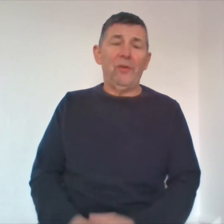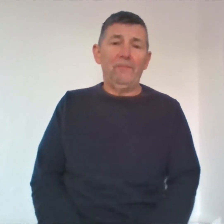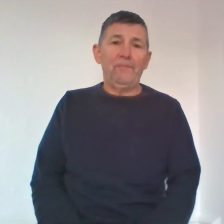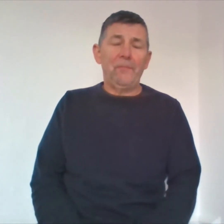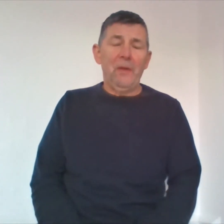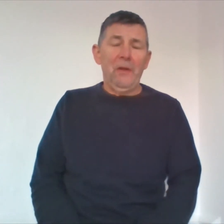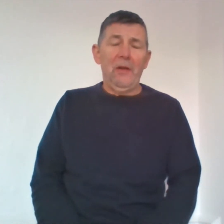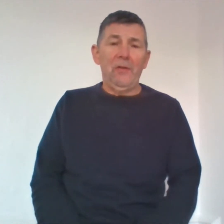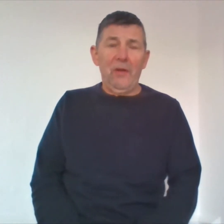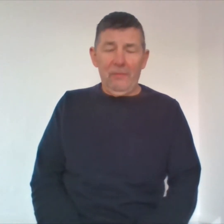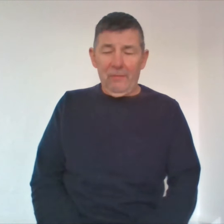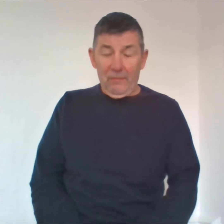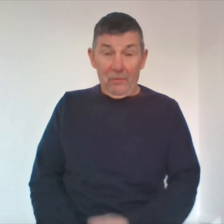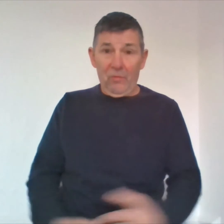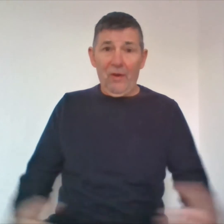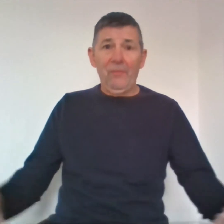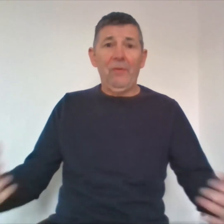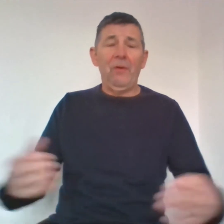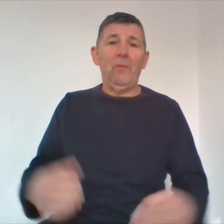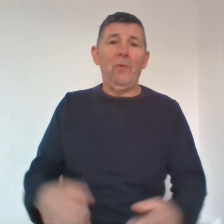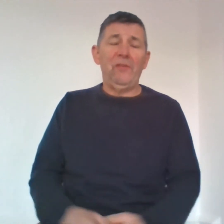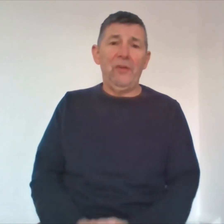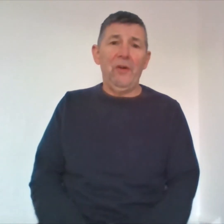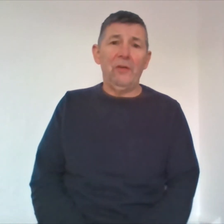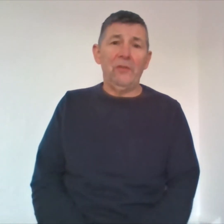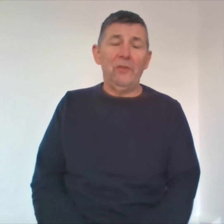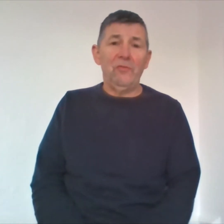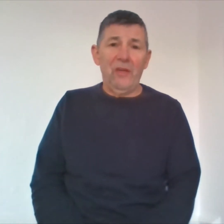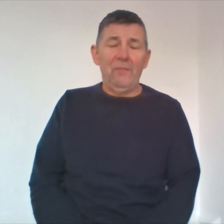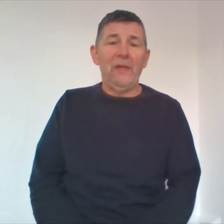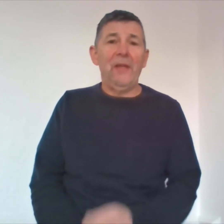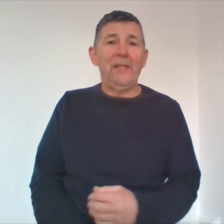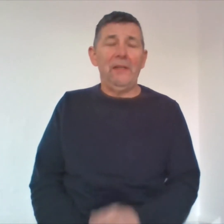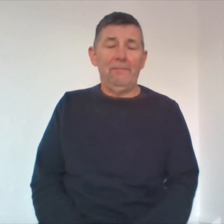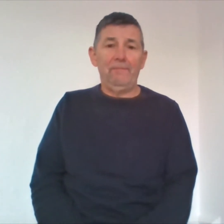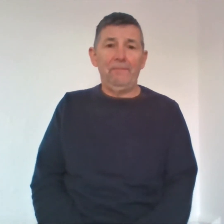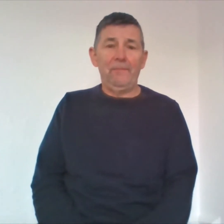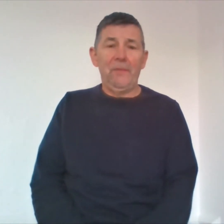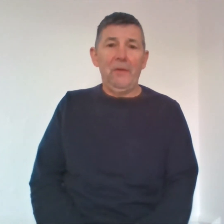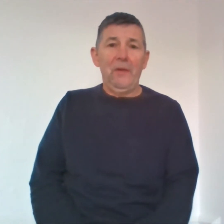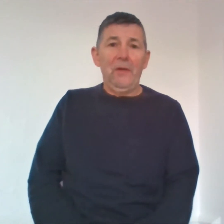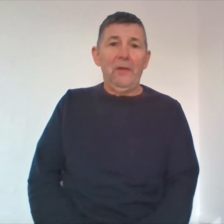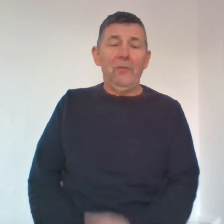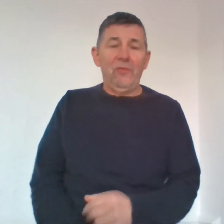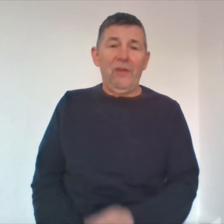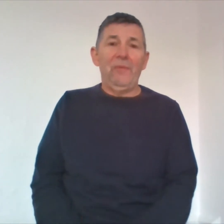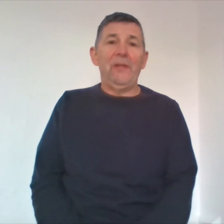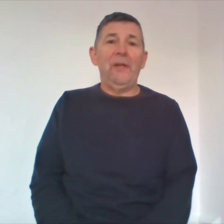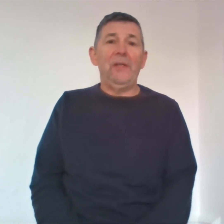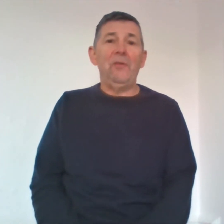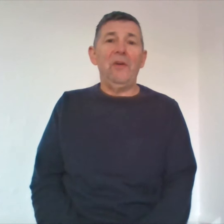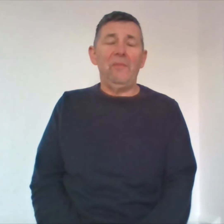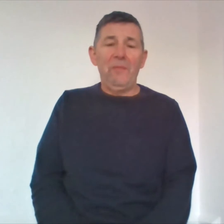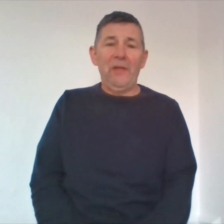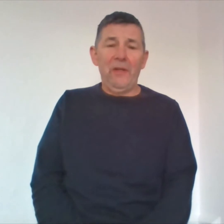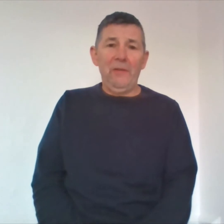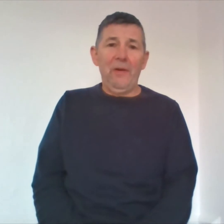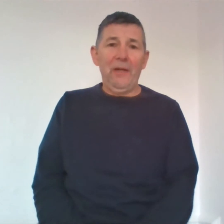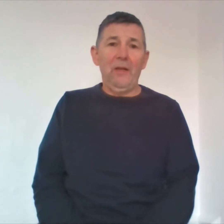and grabbed her by the waist and hugged her you saved my daddy you saved my daddy you gave me my daddy back i love